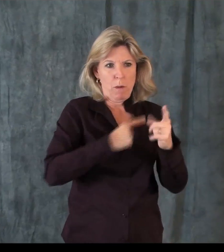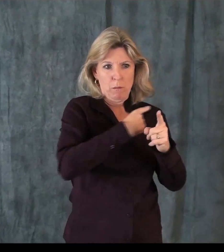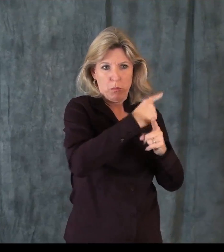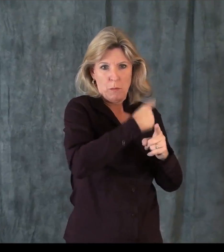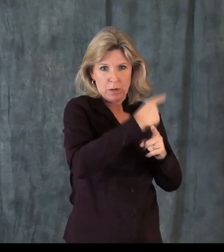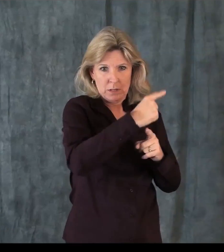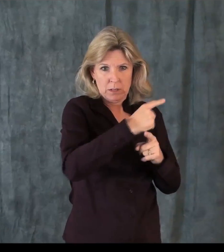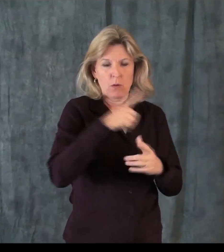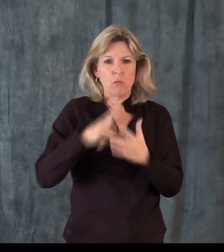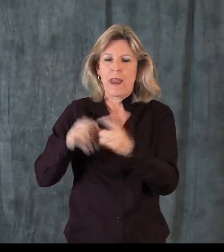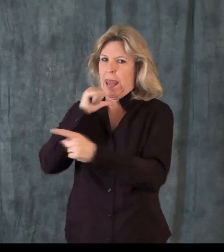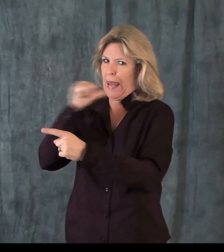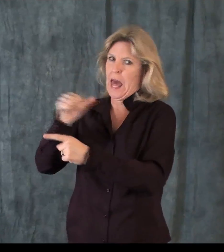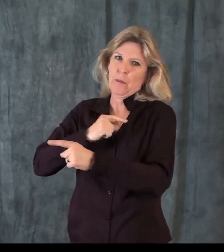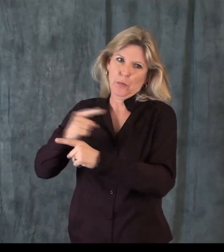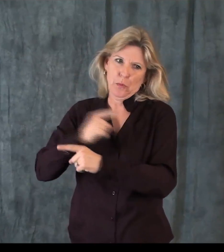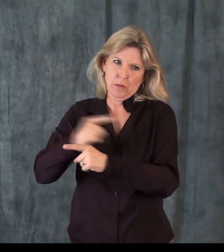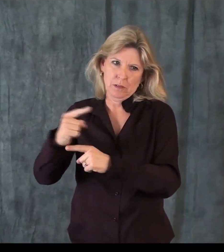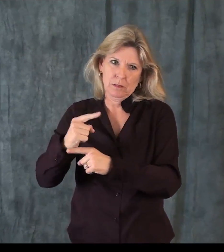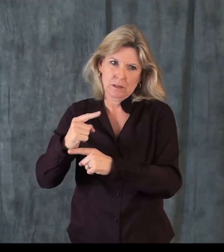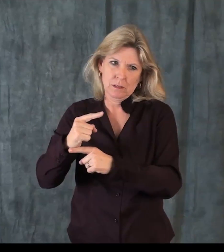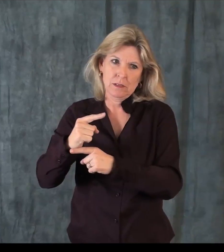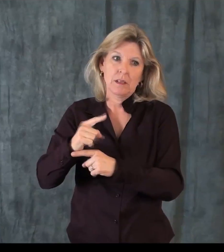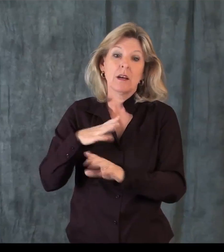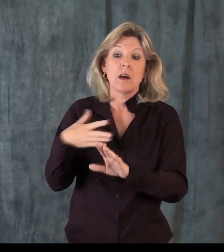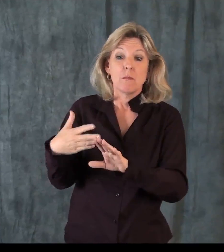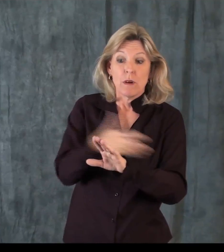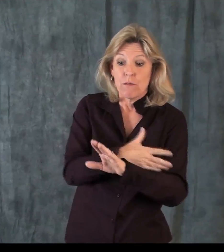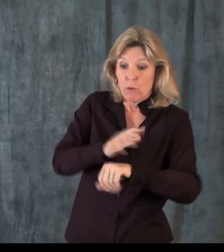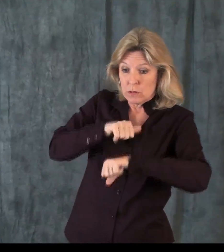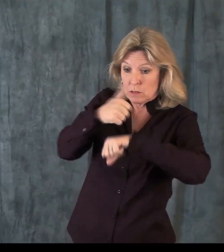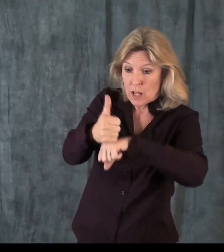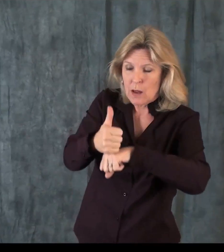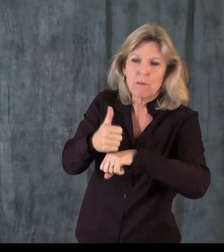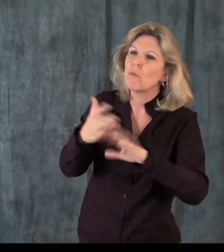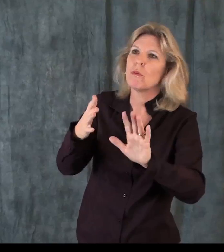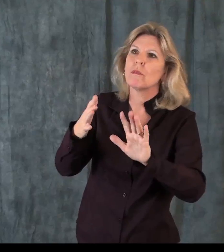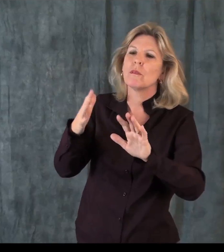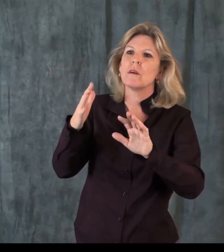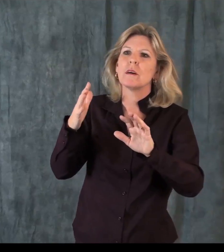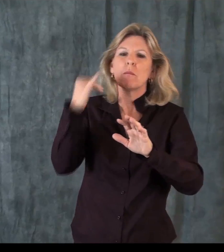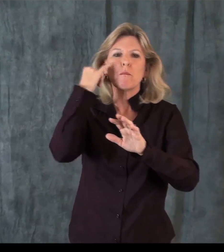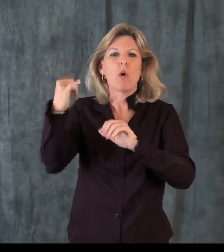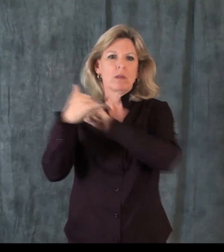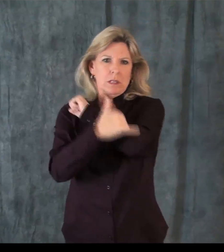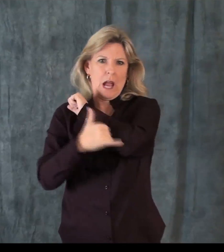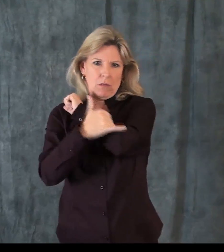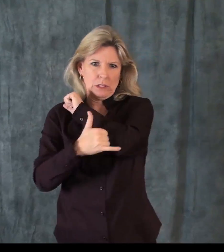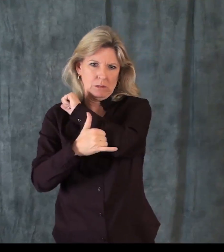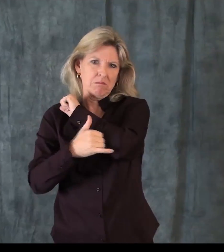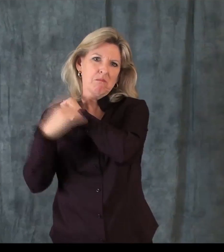two lists on that slide. One list that really talked about the appropriate uses of VRI and the other was when VRI should not be used.